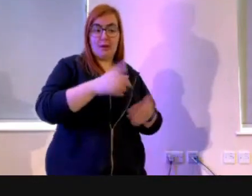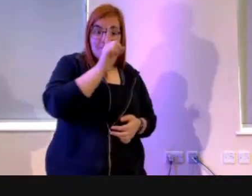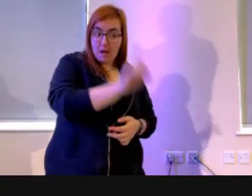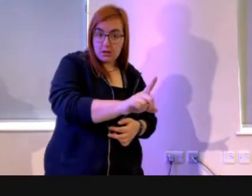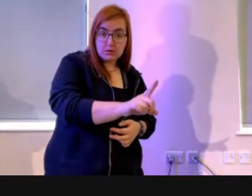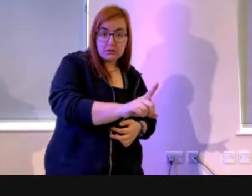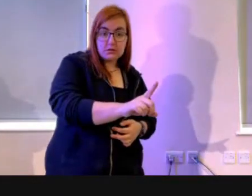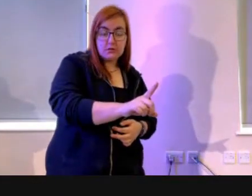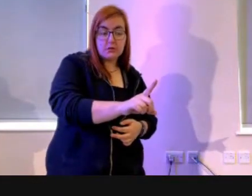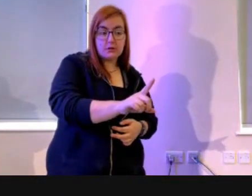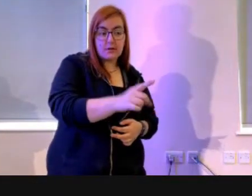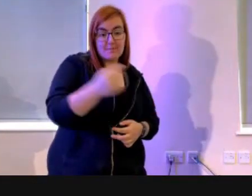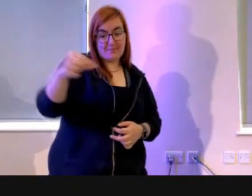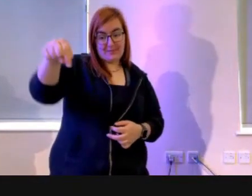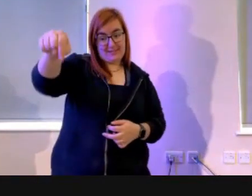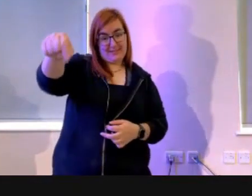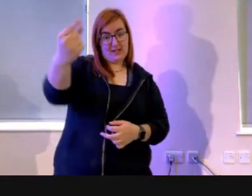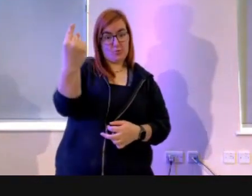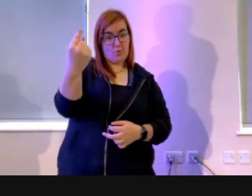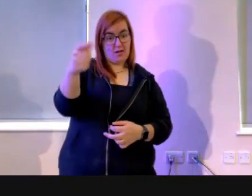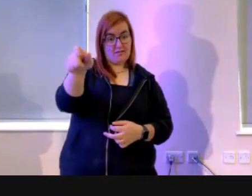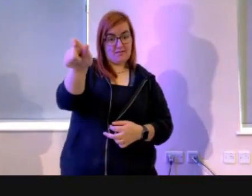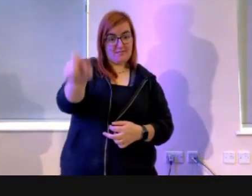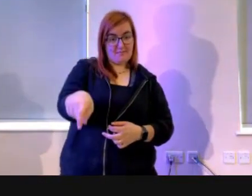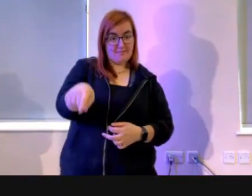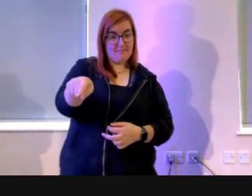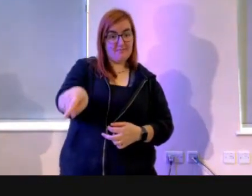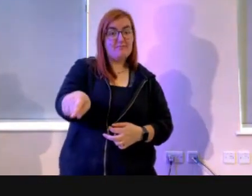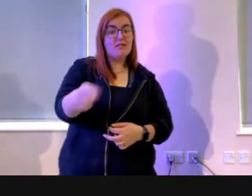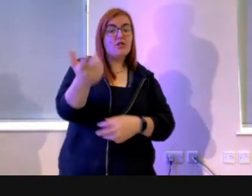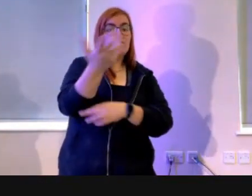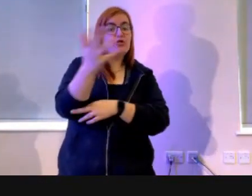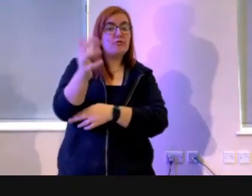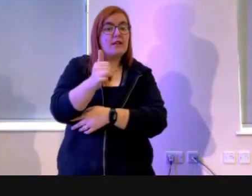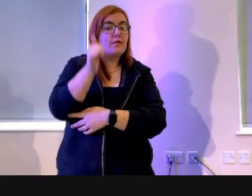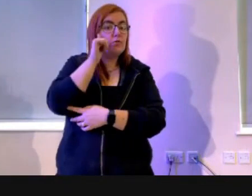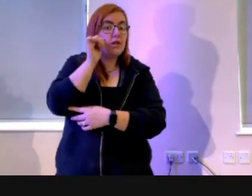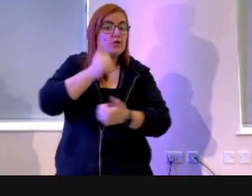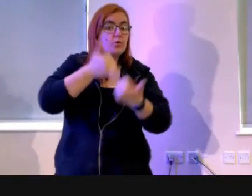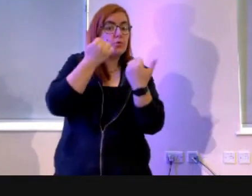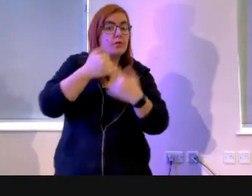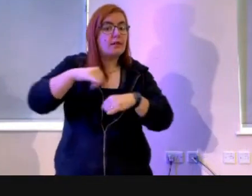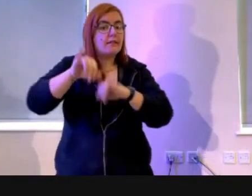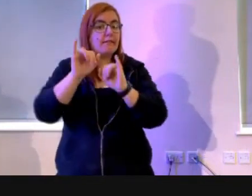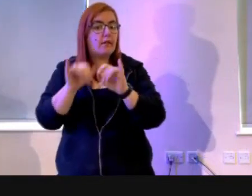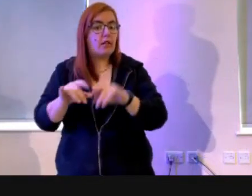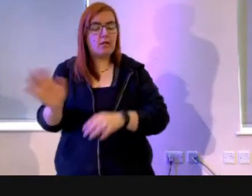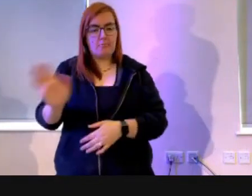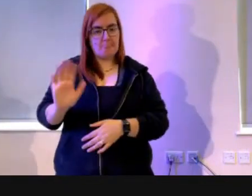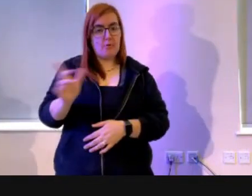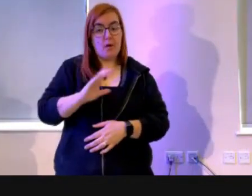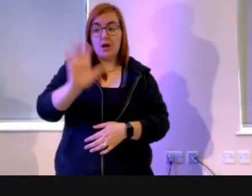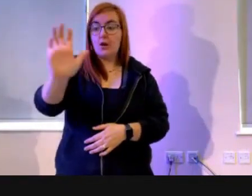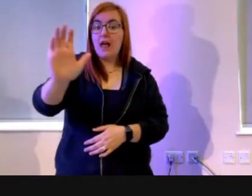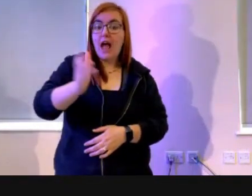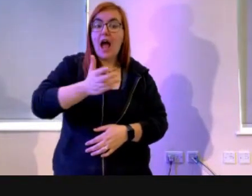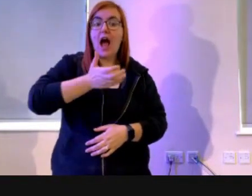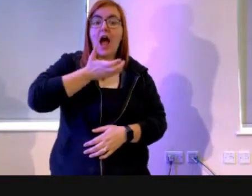But... You must not eat from the tree of the knowledge of good and evil. For when you eat from it, you will certainly